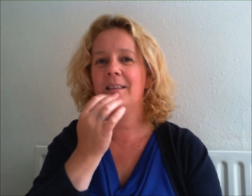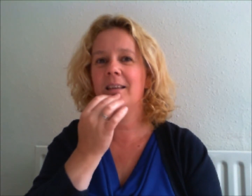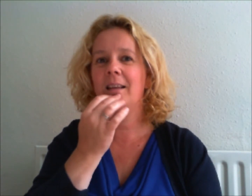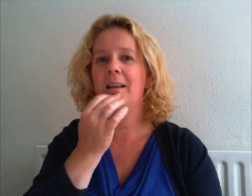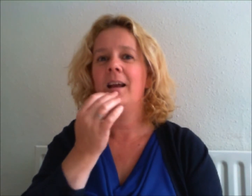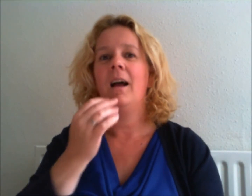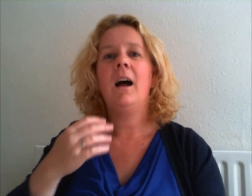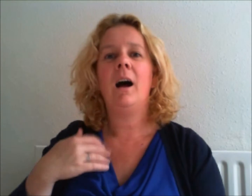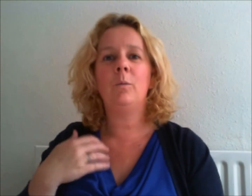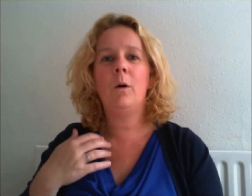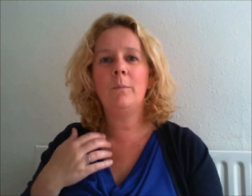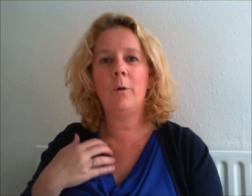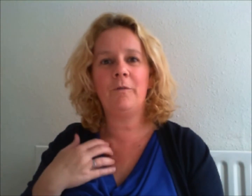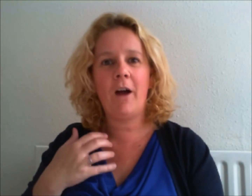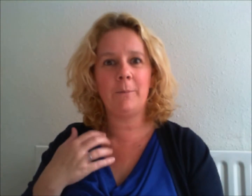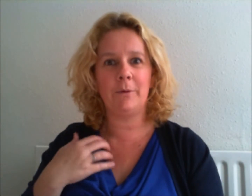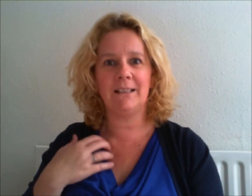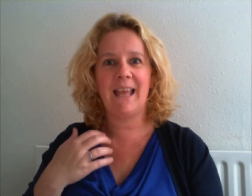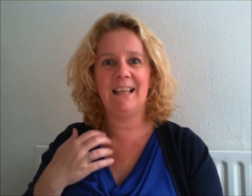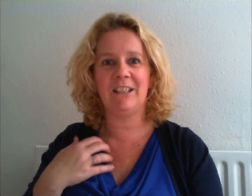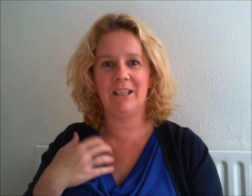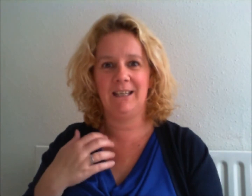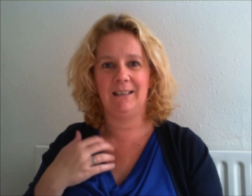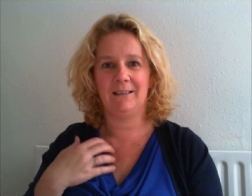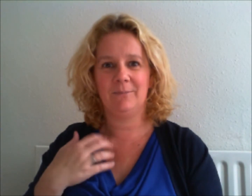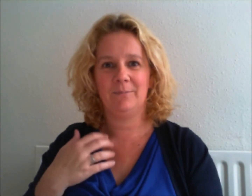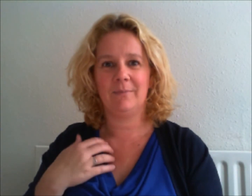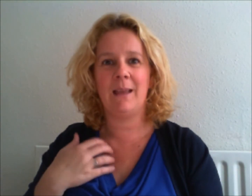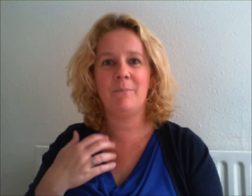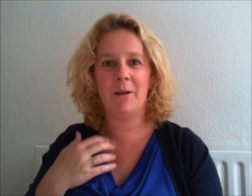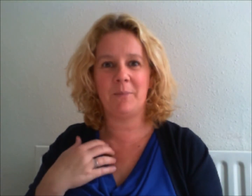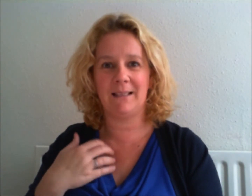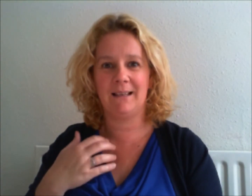I want more vibrant energy in my business.